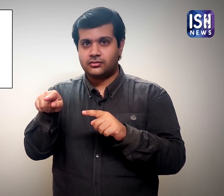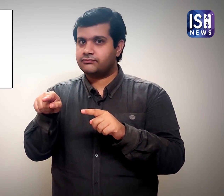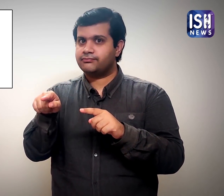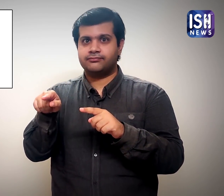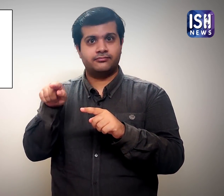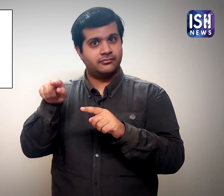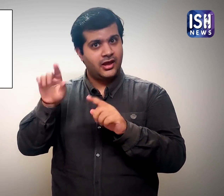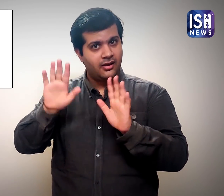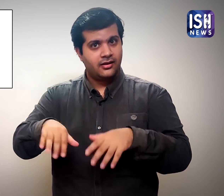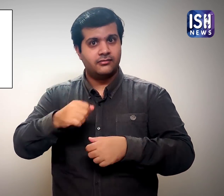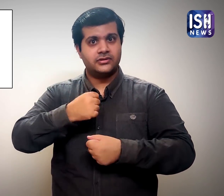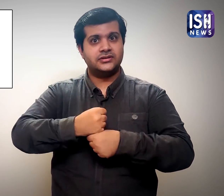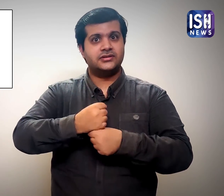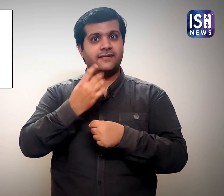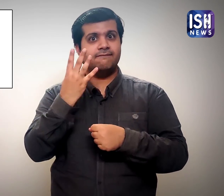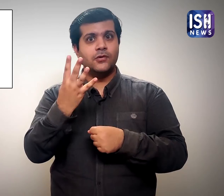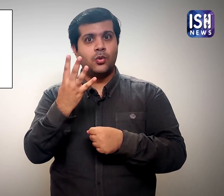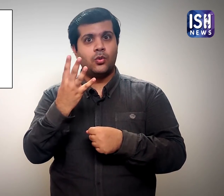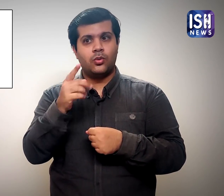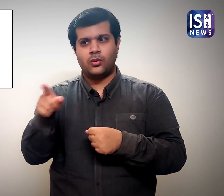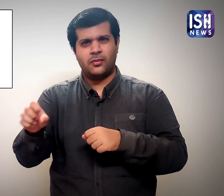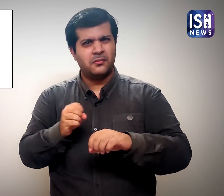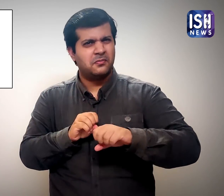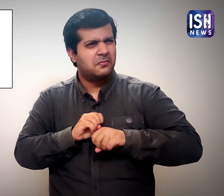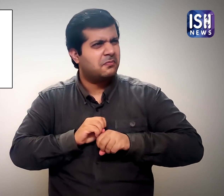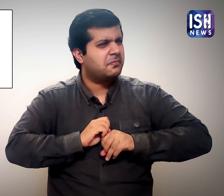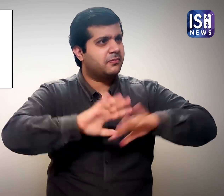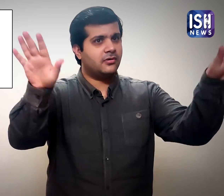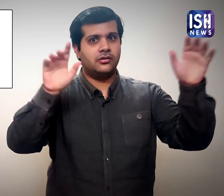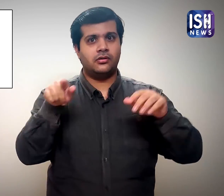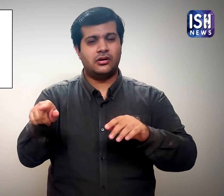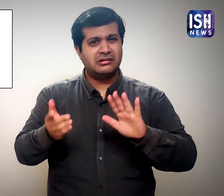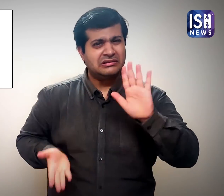But G4 was the most infectious in ferrets.